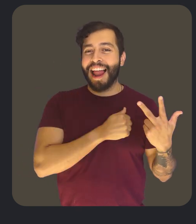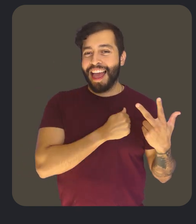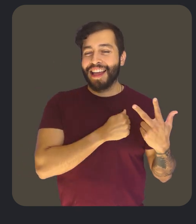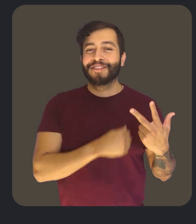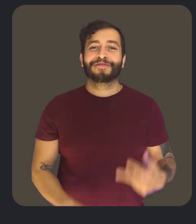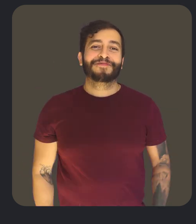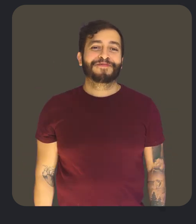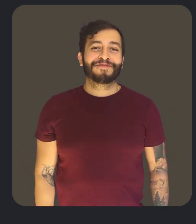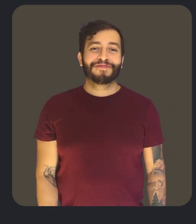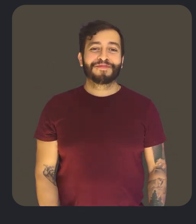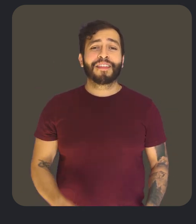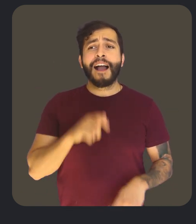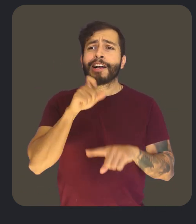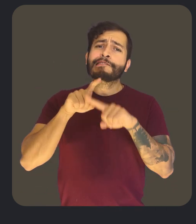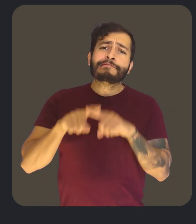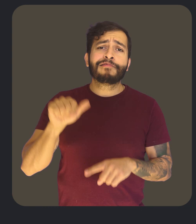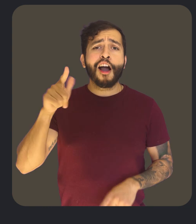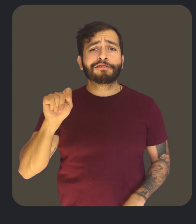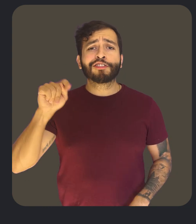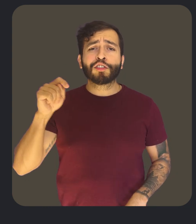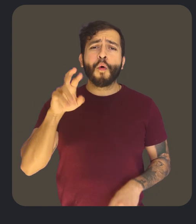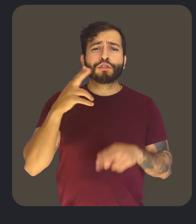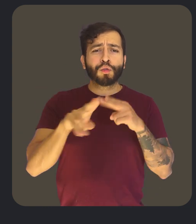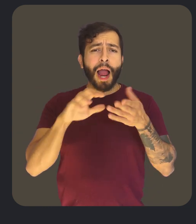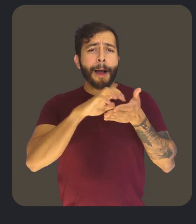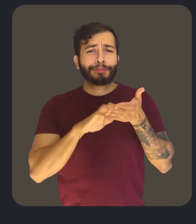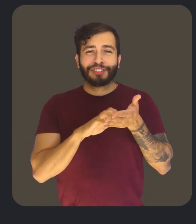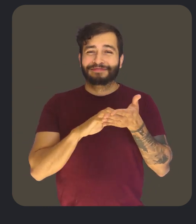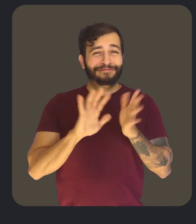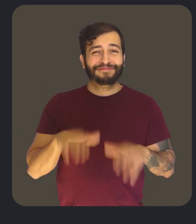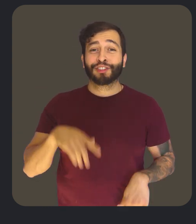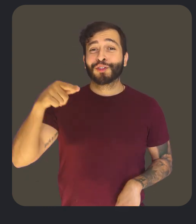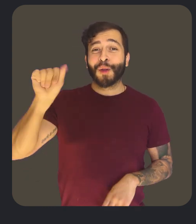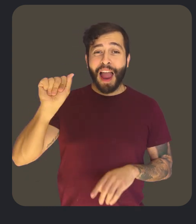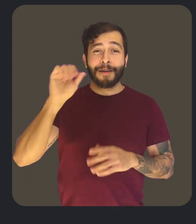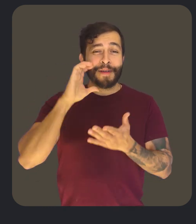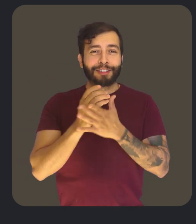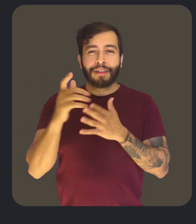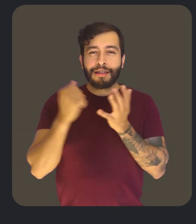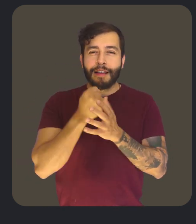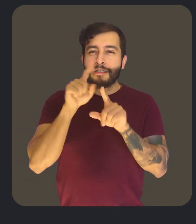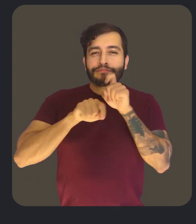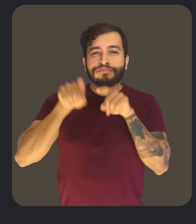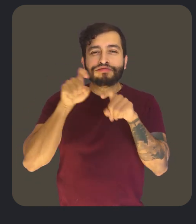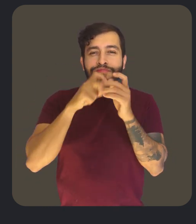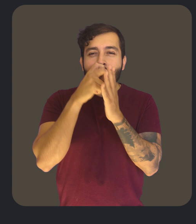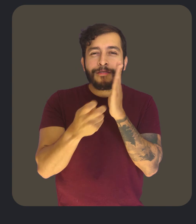UK, and Canada. Instead of relying on alt text or short captions, this feature allows you to dig deeper and explore your own